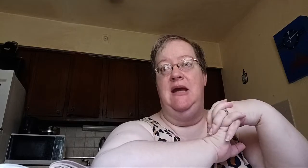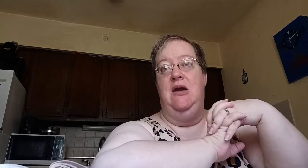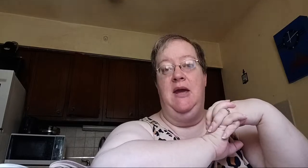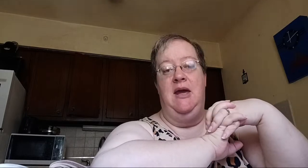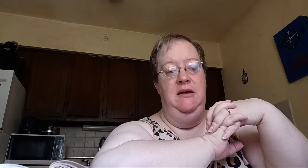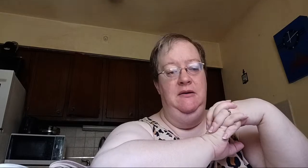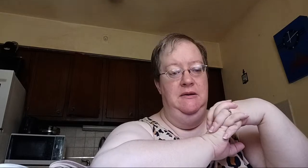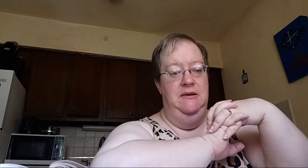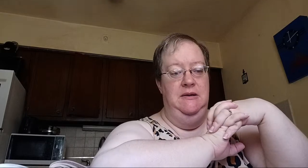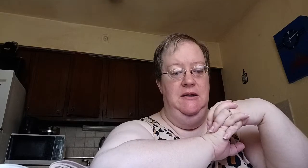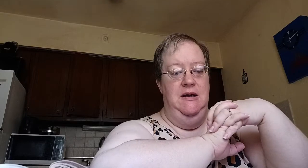Okay.